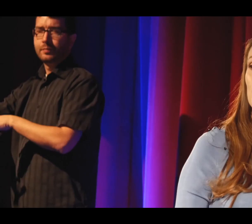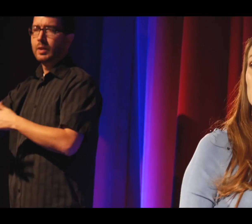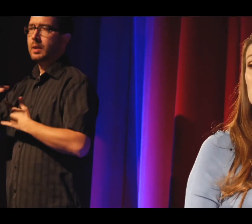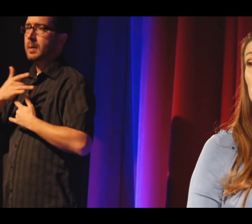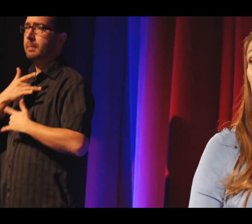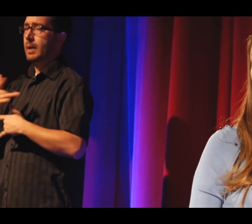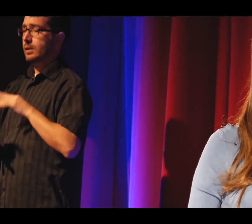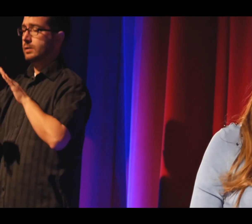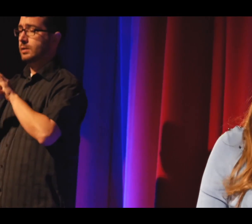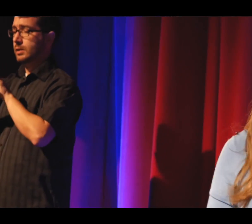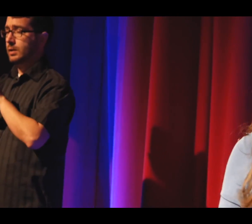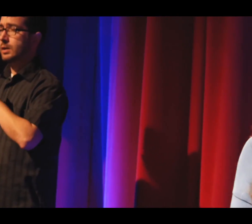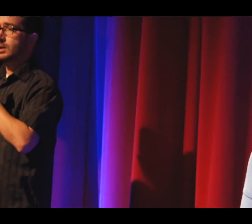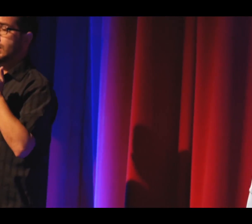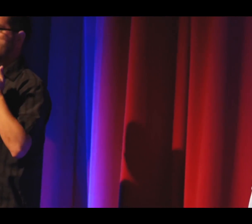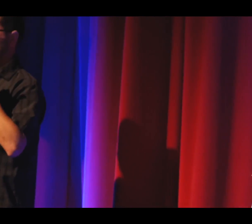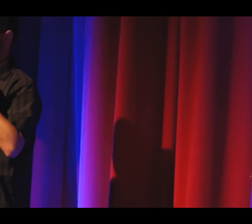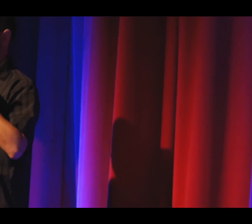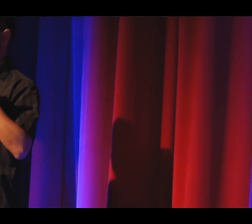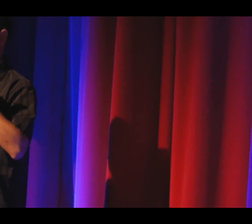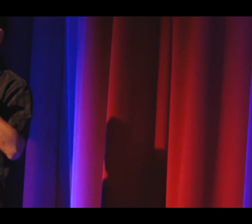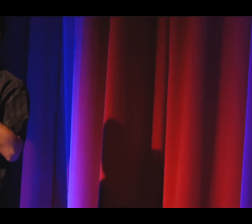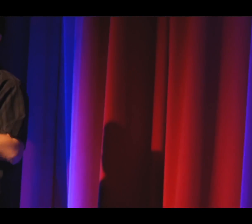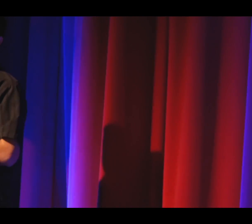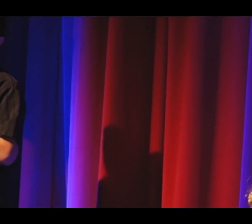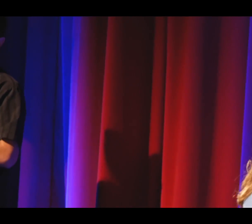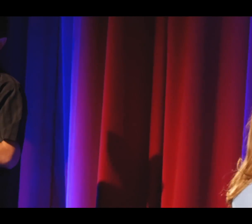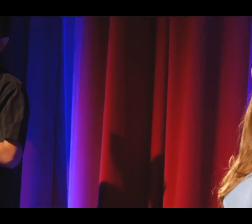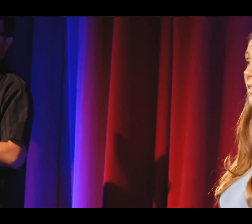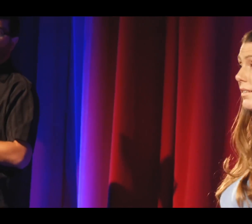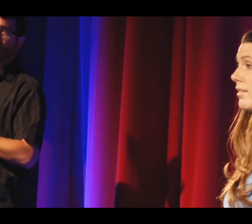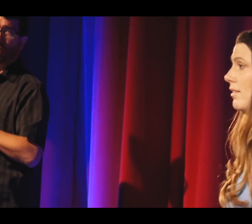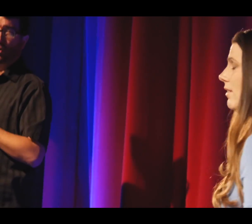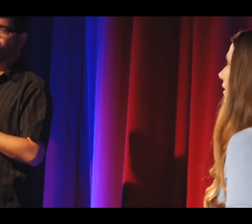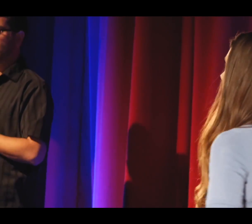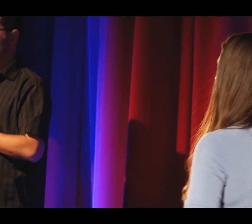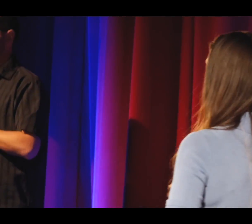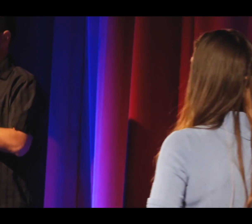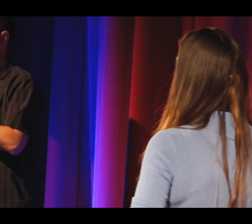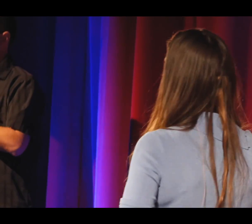is 12 to 14 months. The five-year survival is less than 10%.